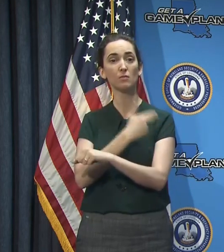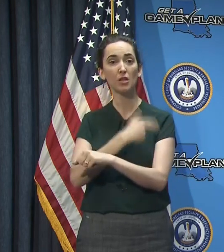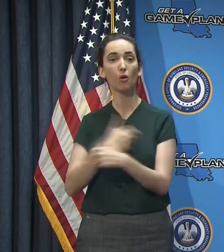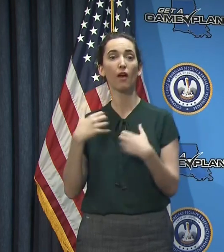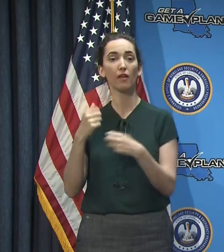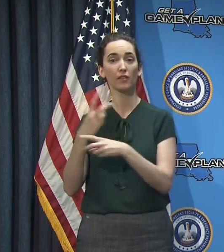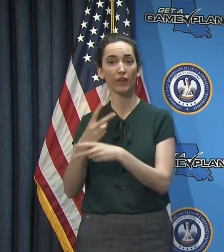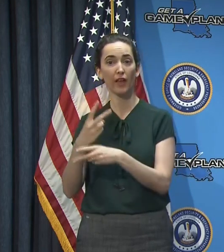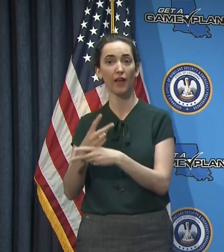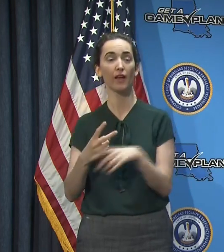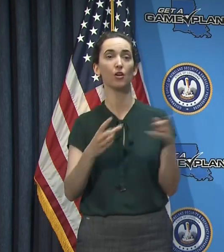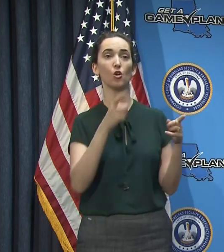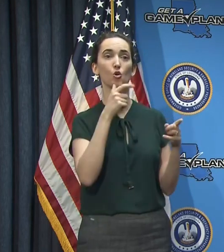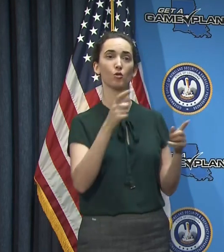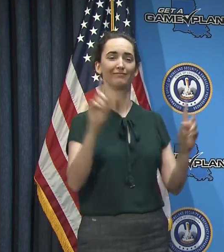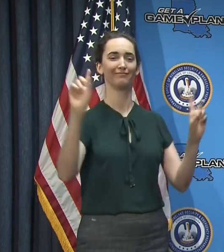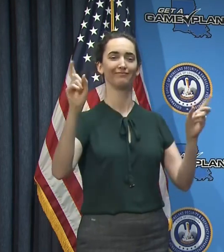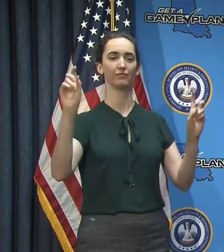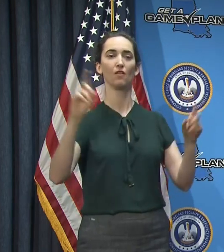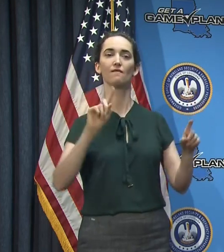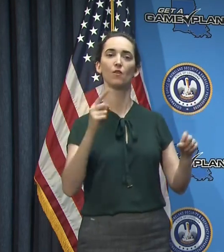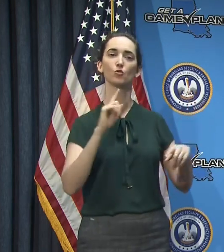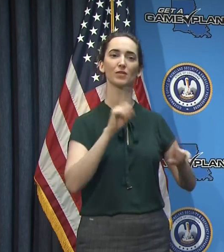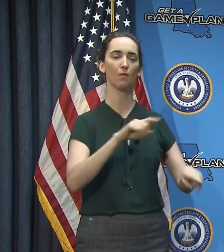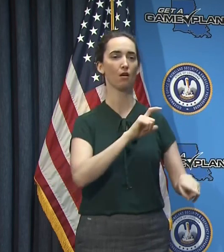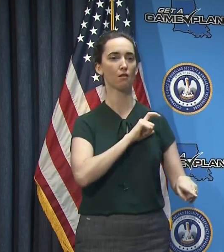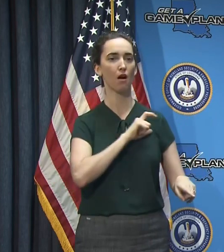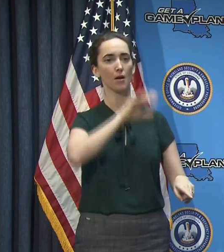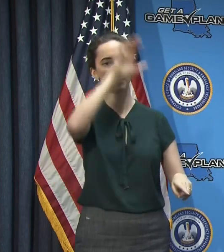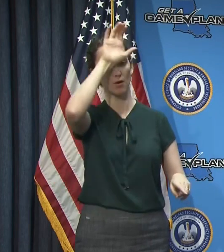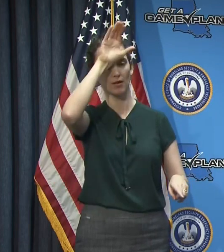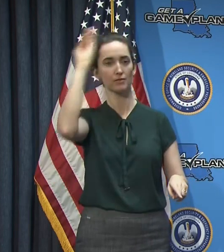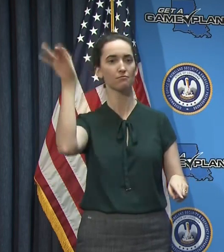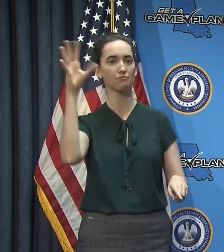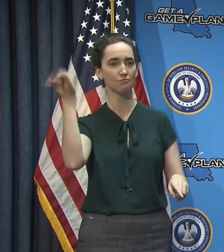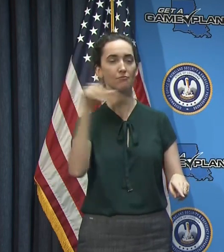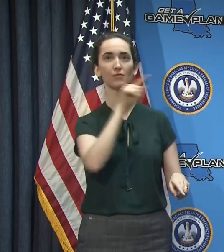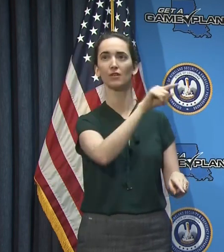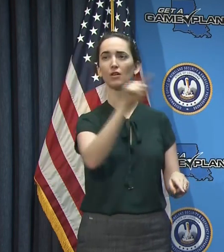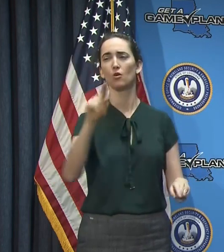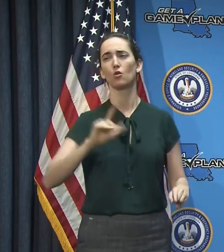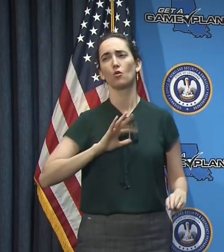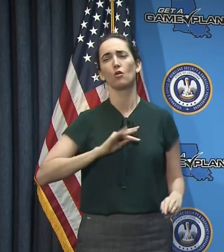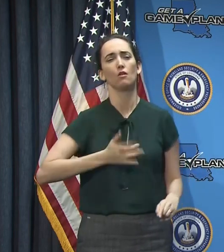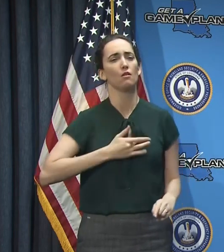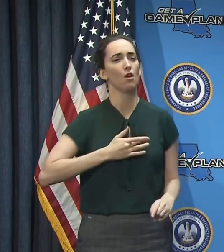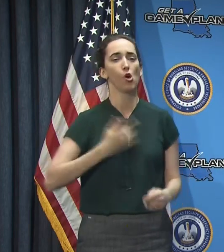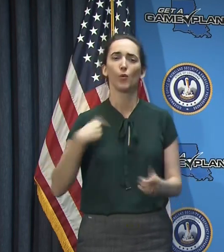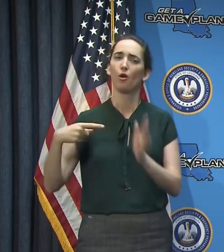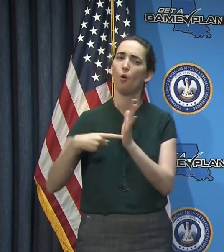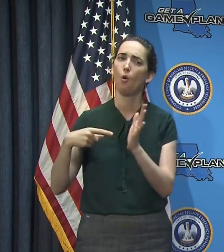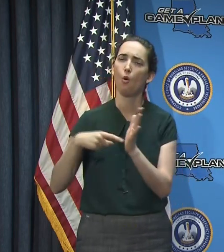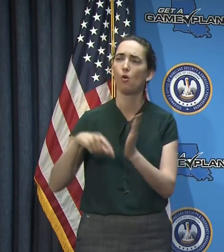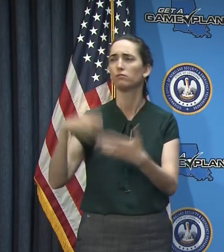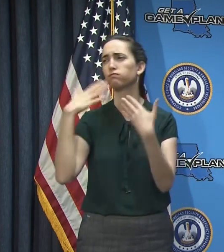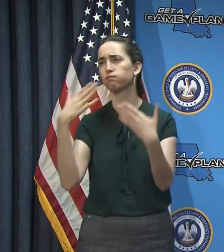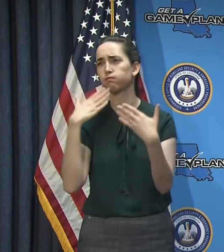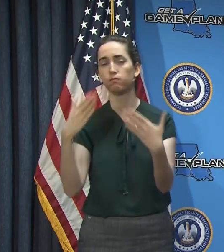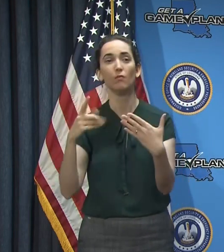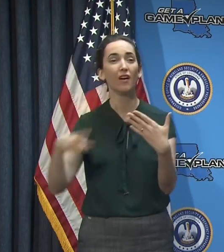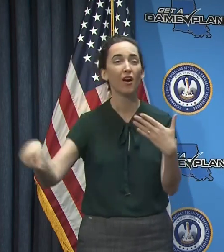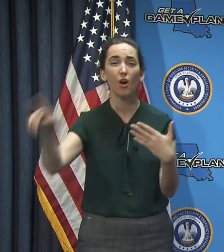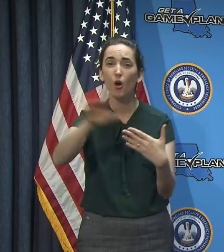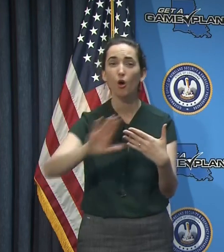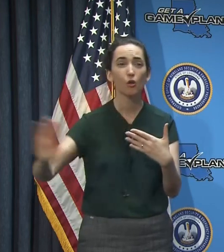gratitude, one that, you know, is just tremendous. They're doing life-saving work.